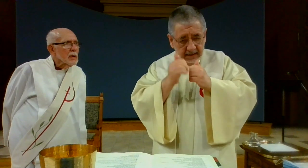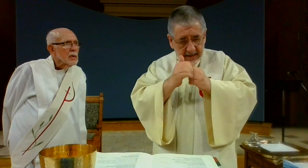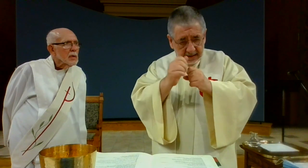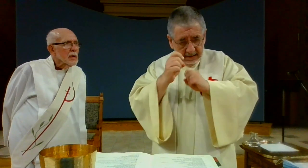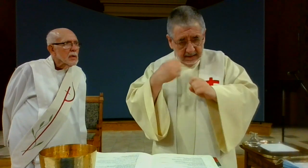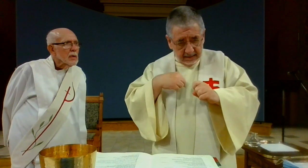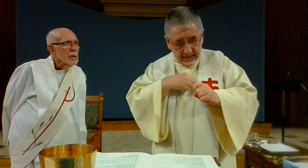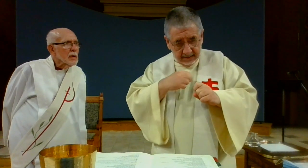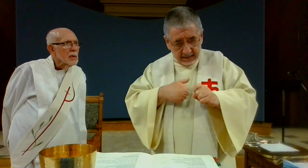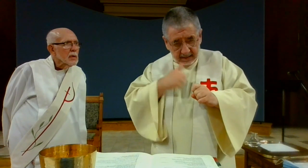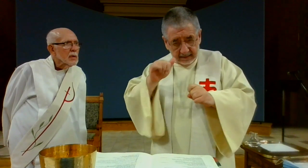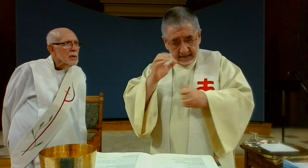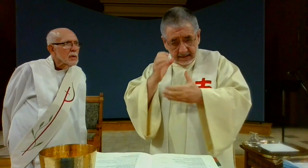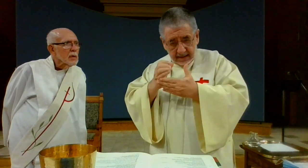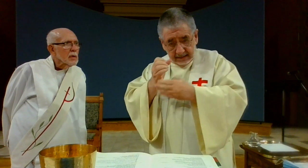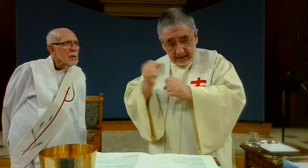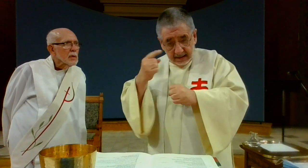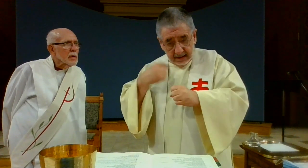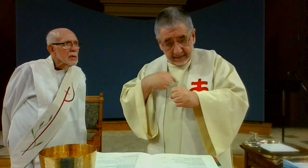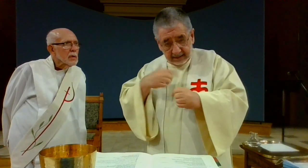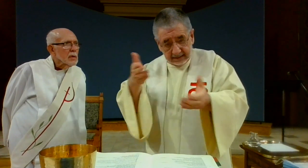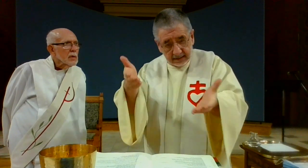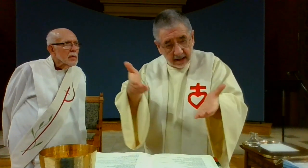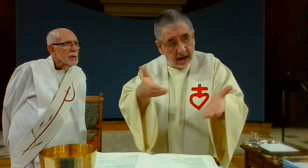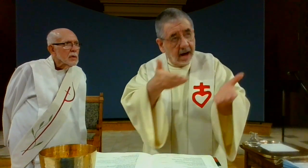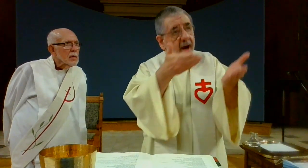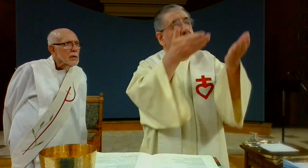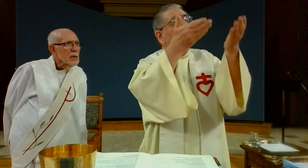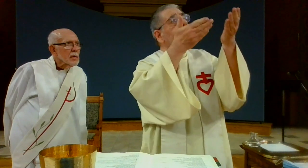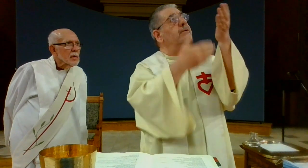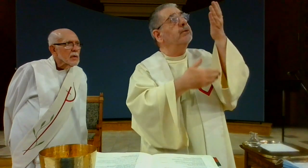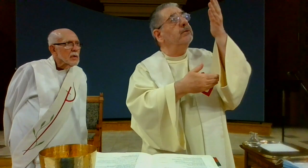the bread of life and the chalice of salvation